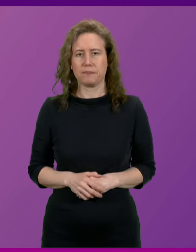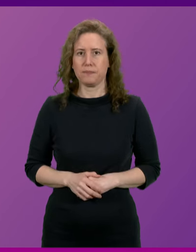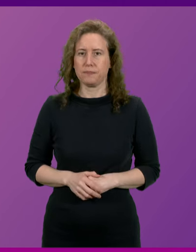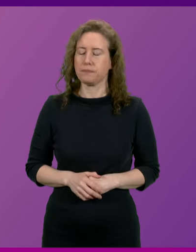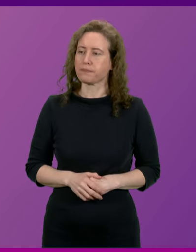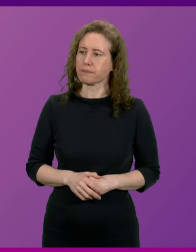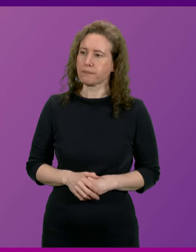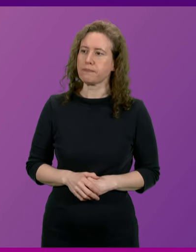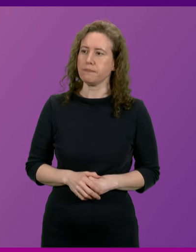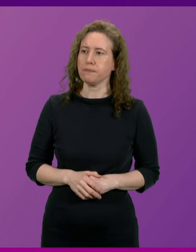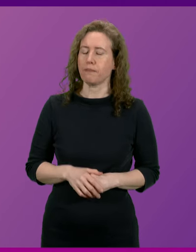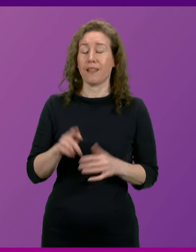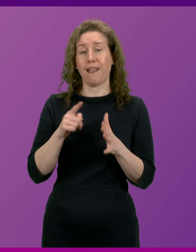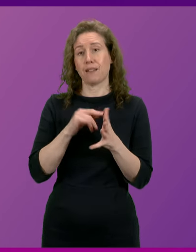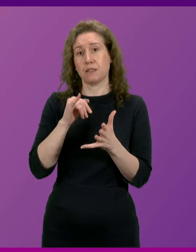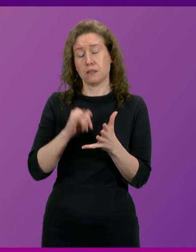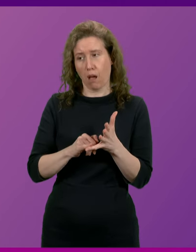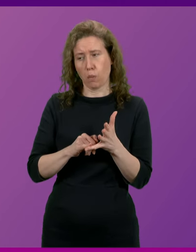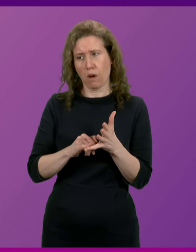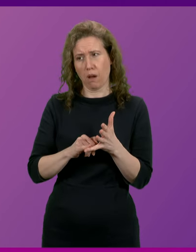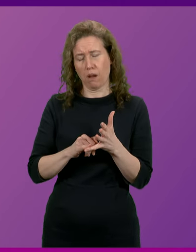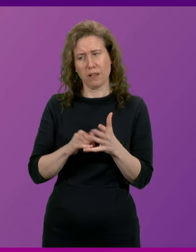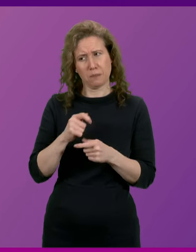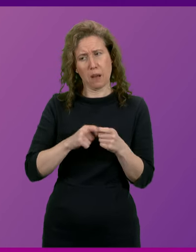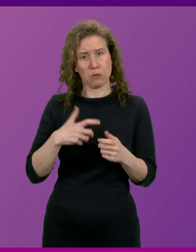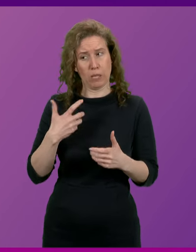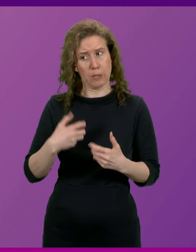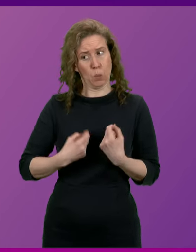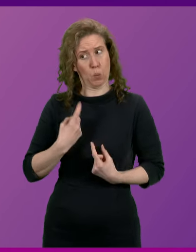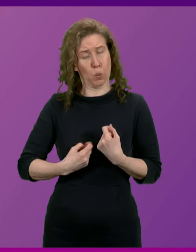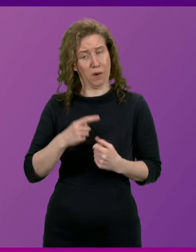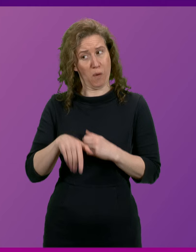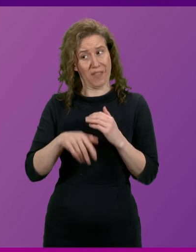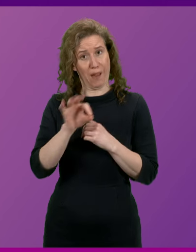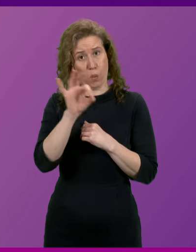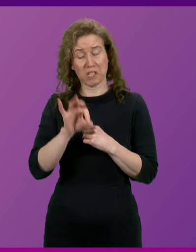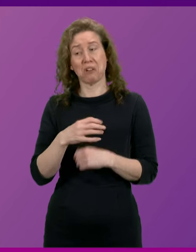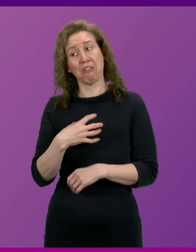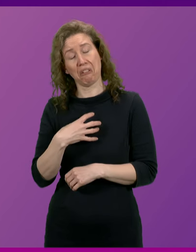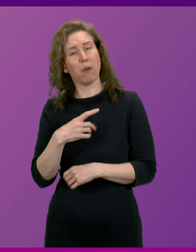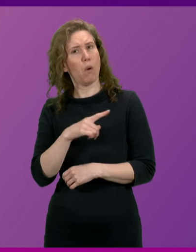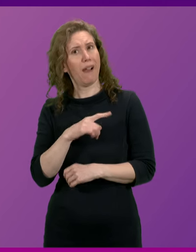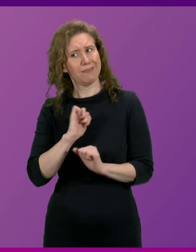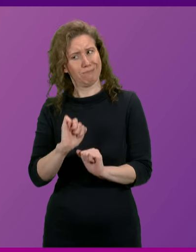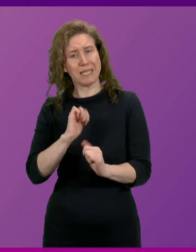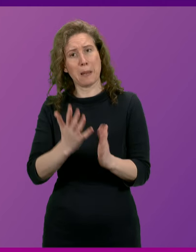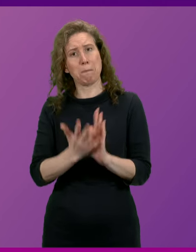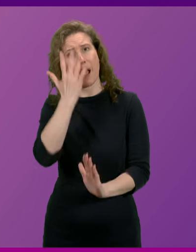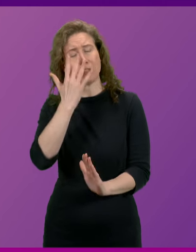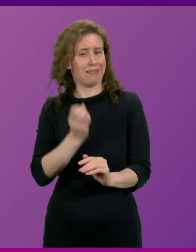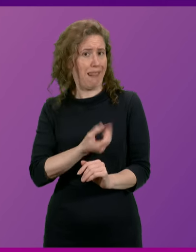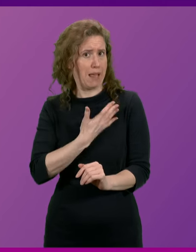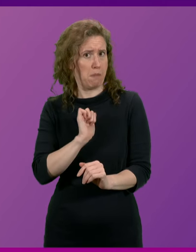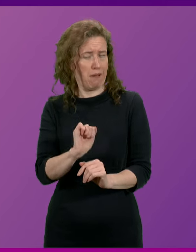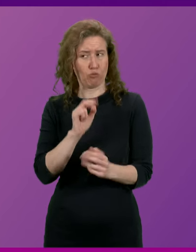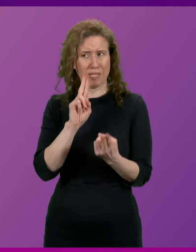President Officer Anasawa on the front bench is getting extremely agitated by that question. And no wonder, because he's embarrassed by Labour's dismal